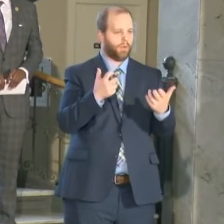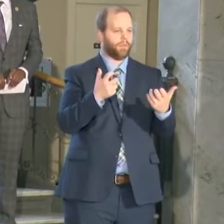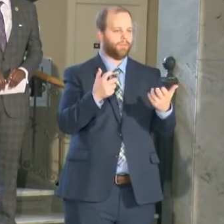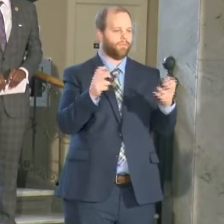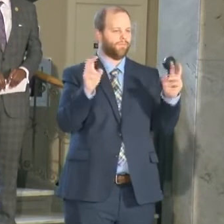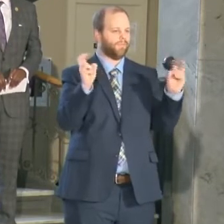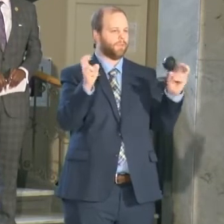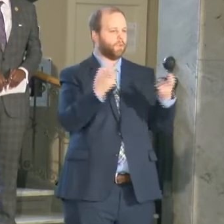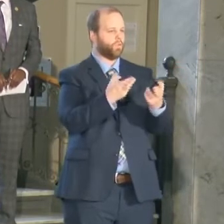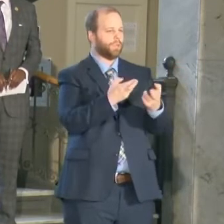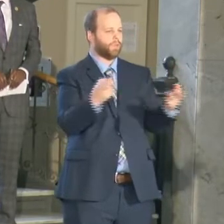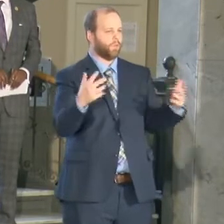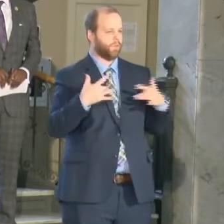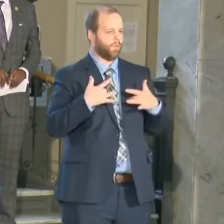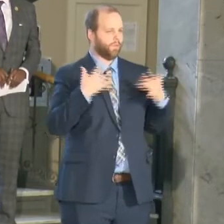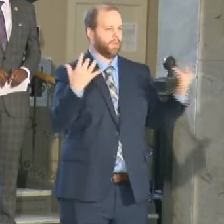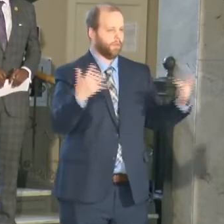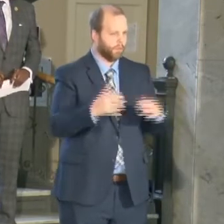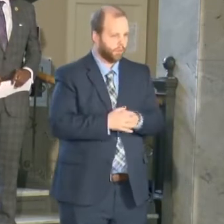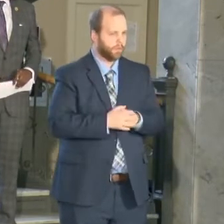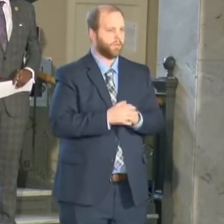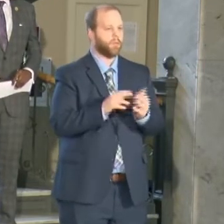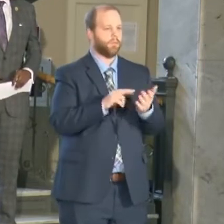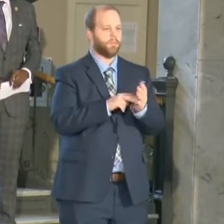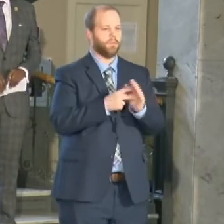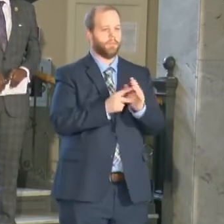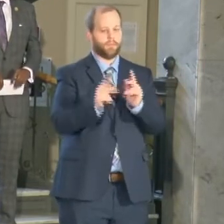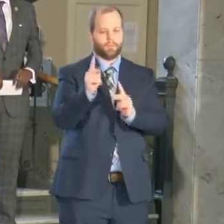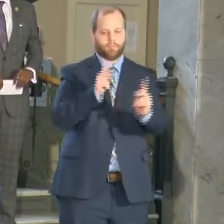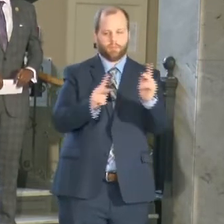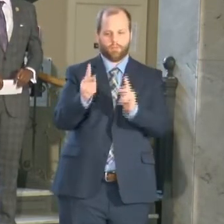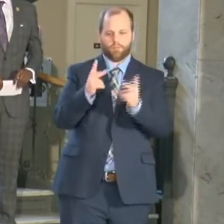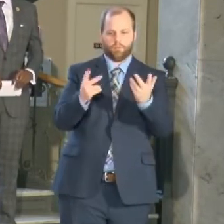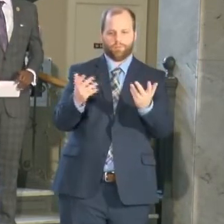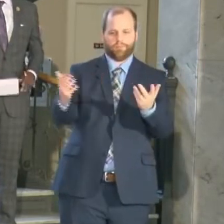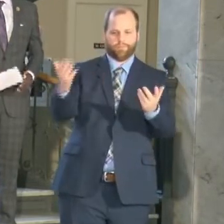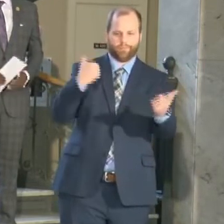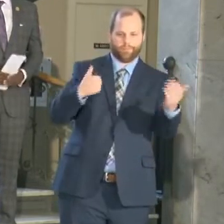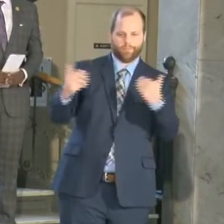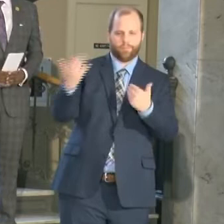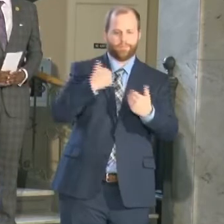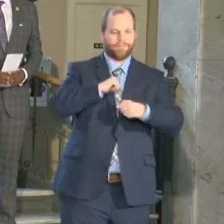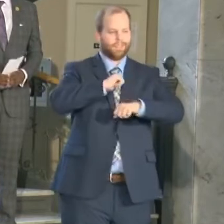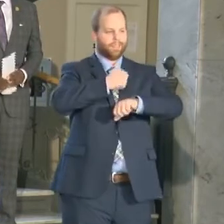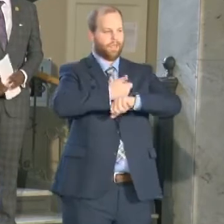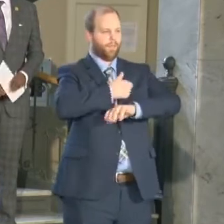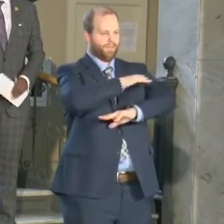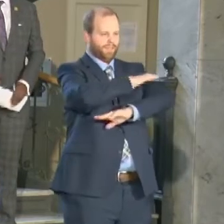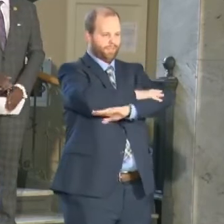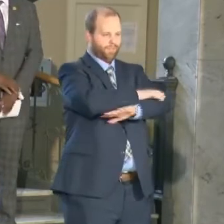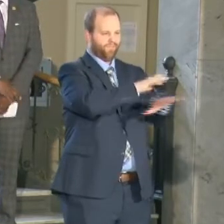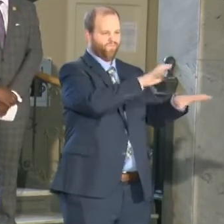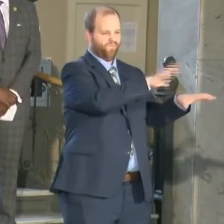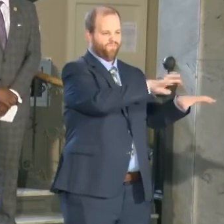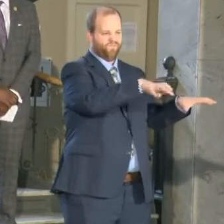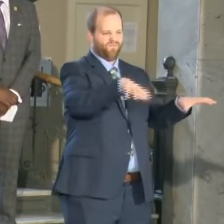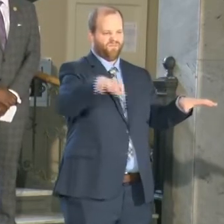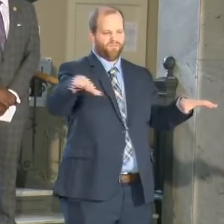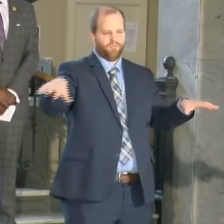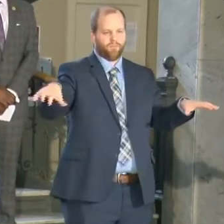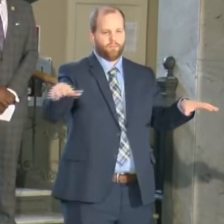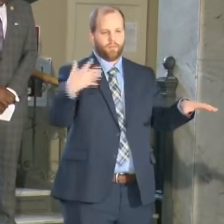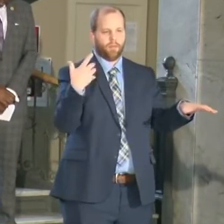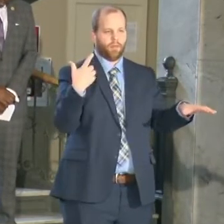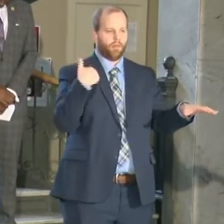and so inviting individuals to come and have booths so that we can present all of these resources that the city and the